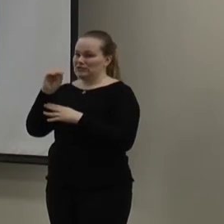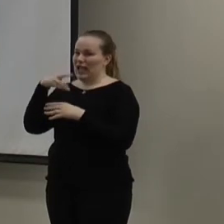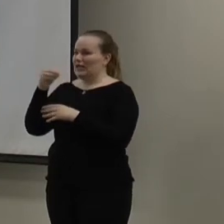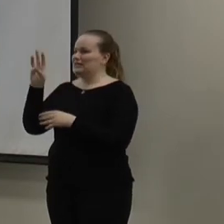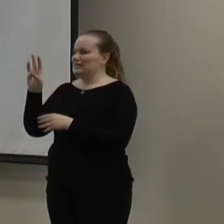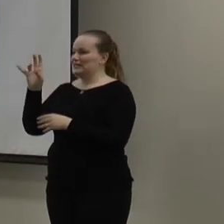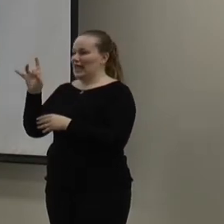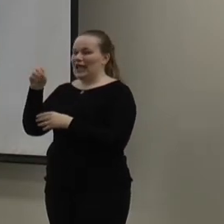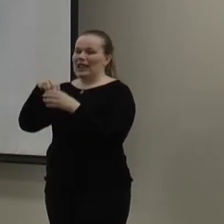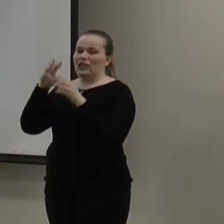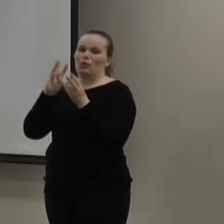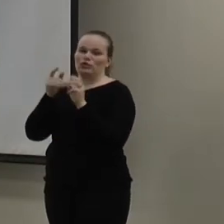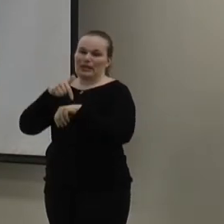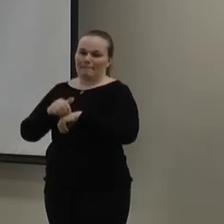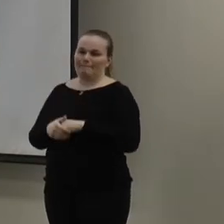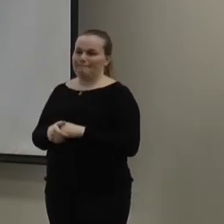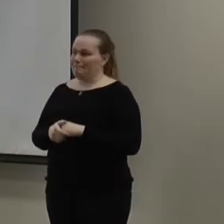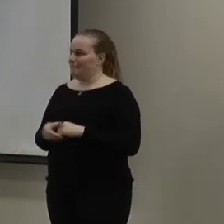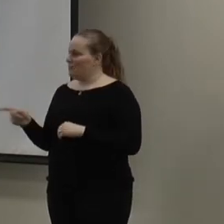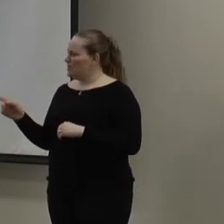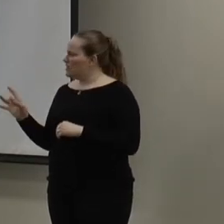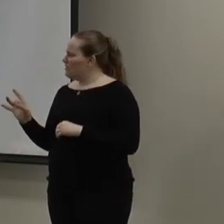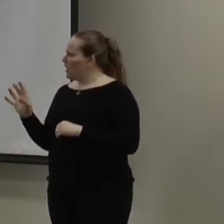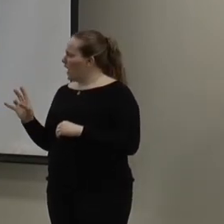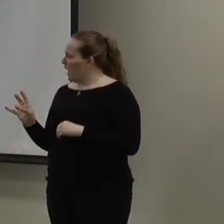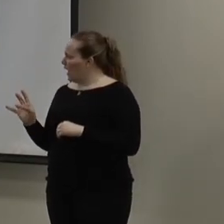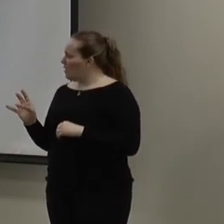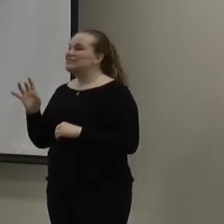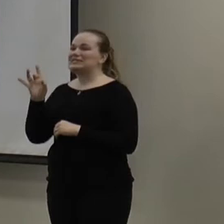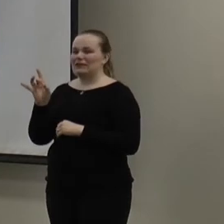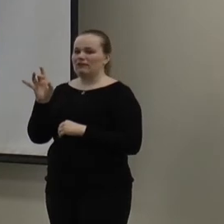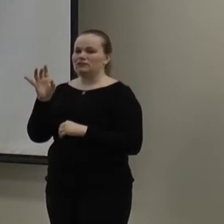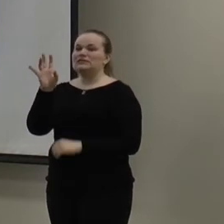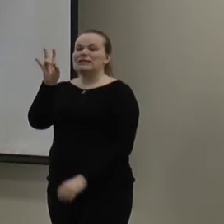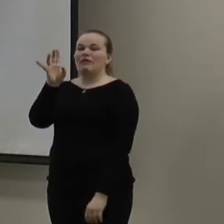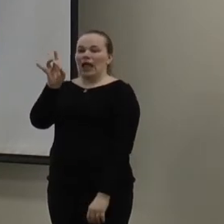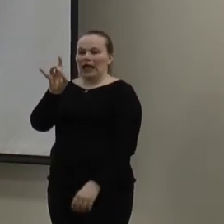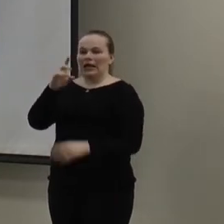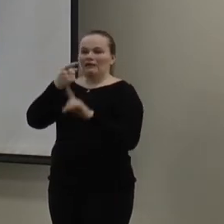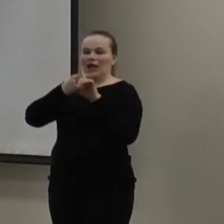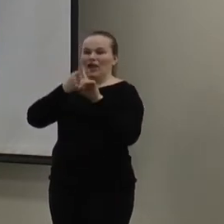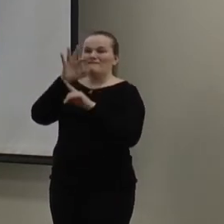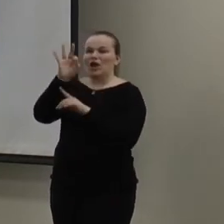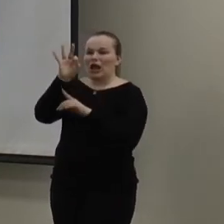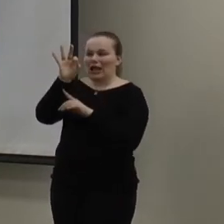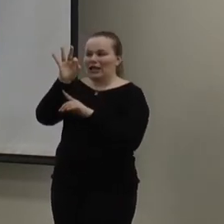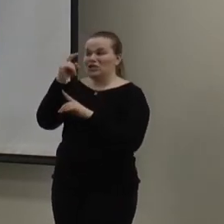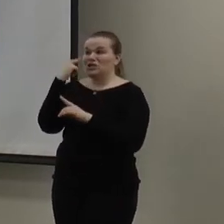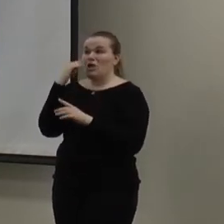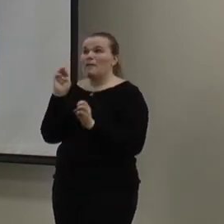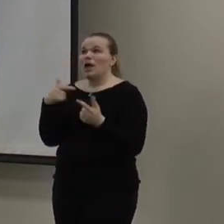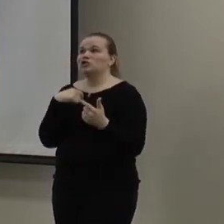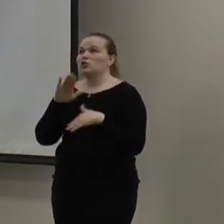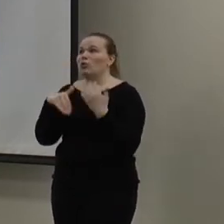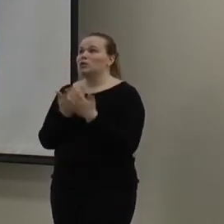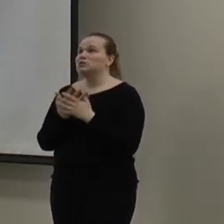68 degrees in the winter. So, 78 degrees Fahrenheit in Florida. Are you kidding me? Do you want us to,